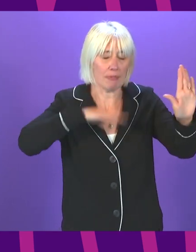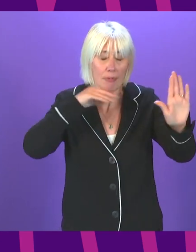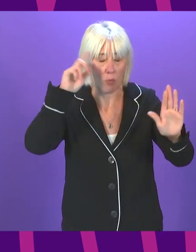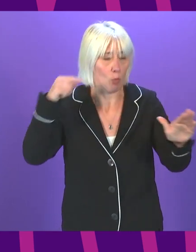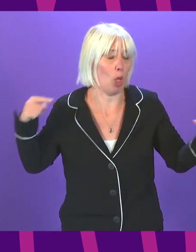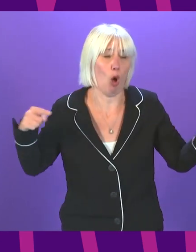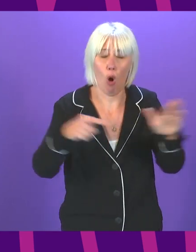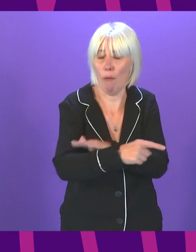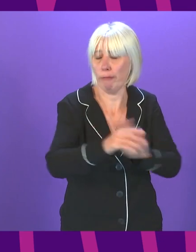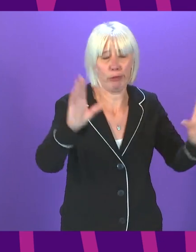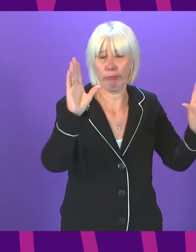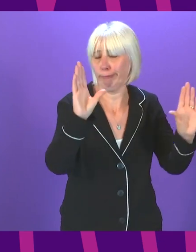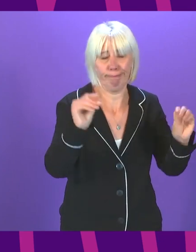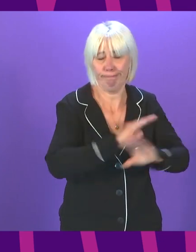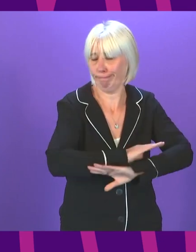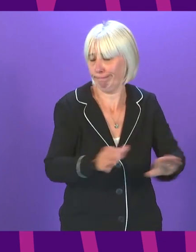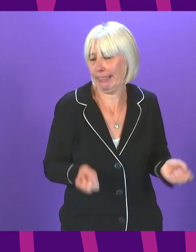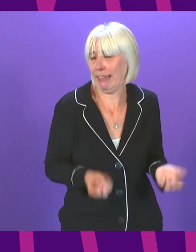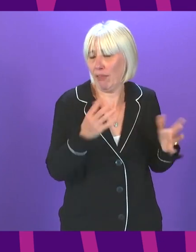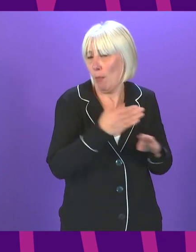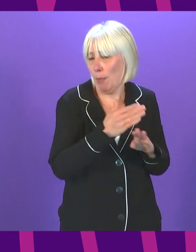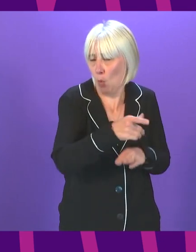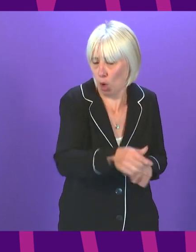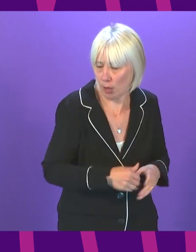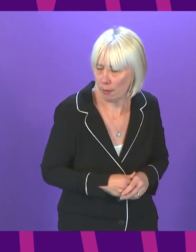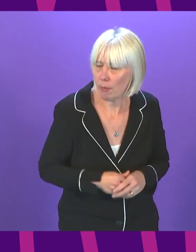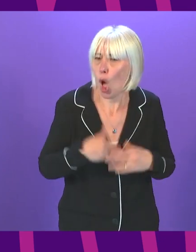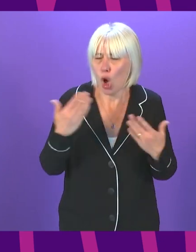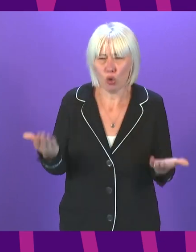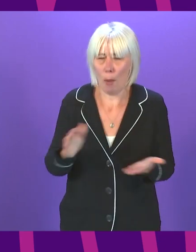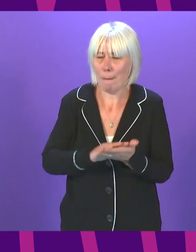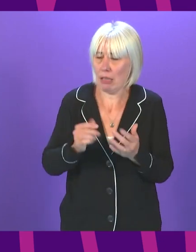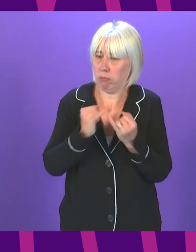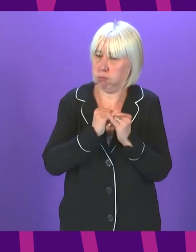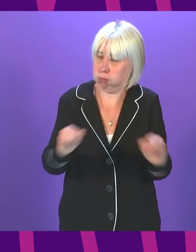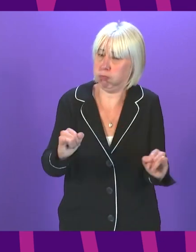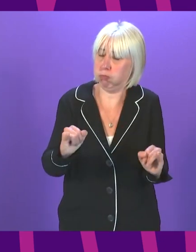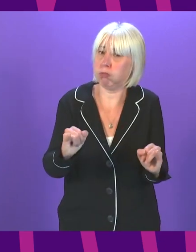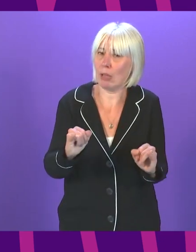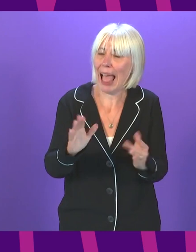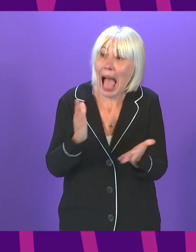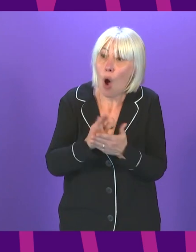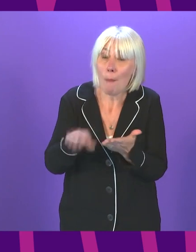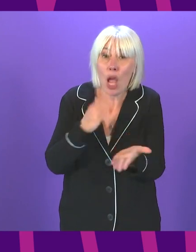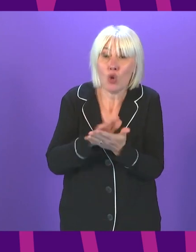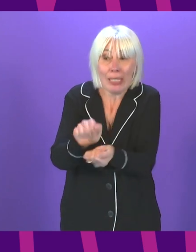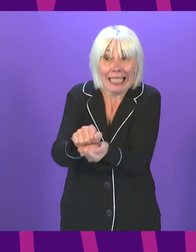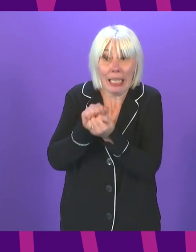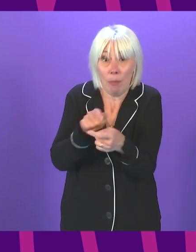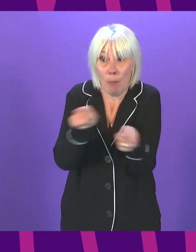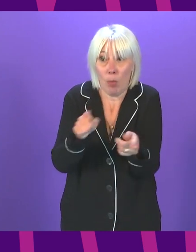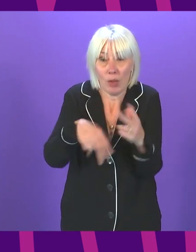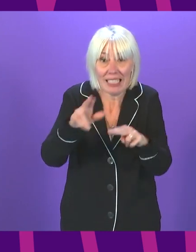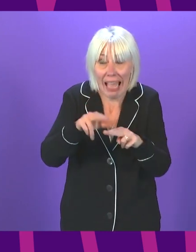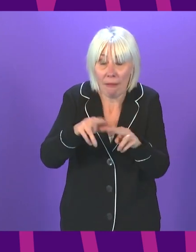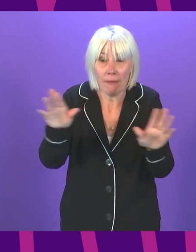deeper into crisis. So may I ask the First Minister how she is going to ensure my colleagues do not leave as it would be an unmitigated